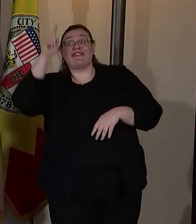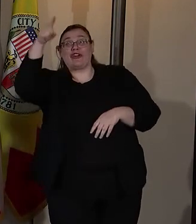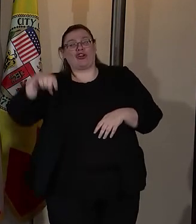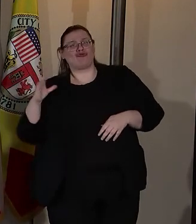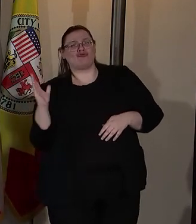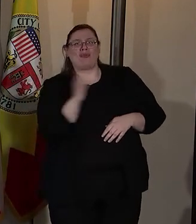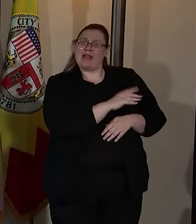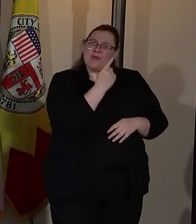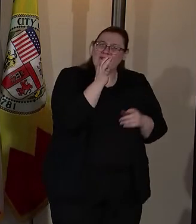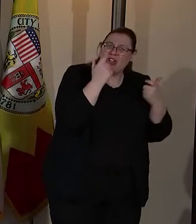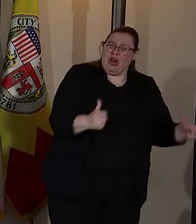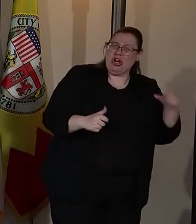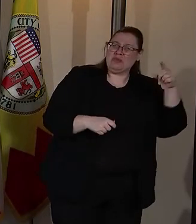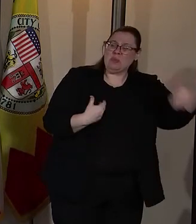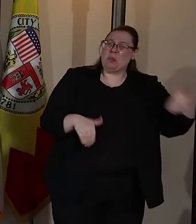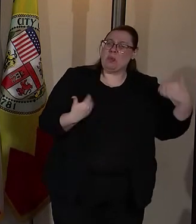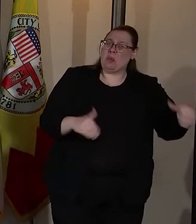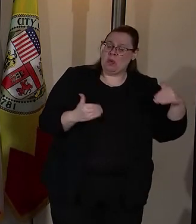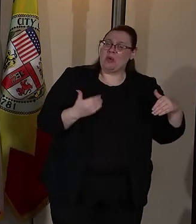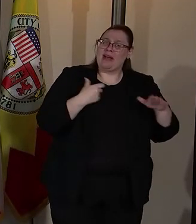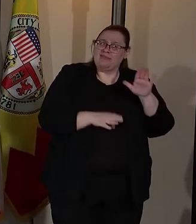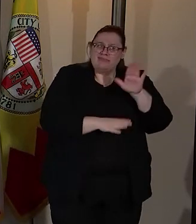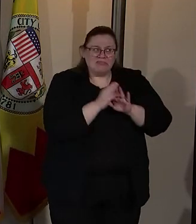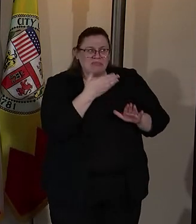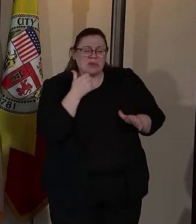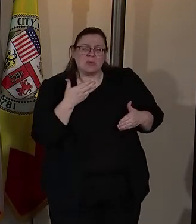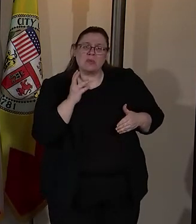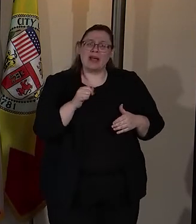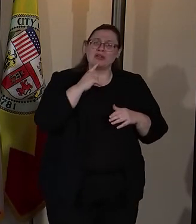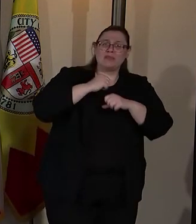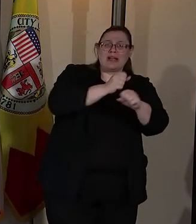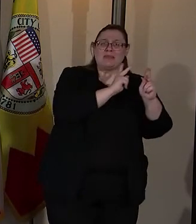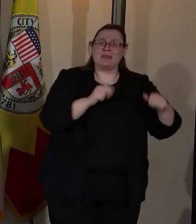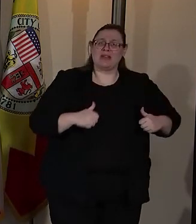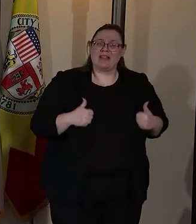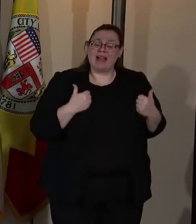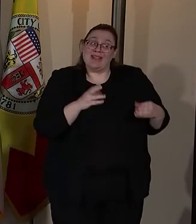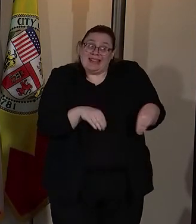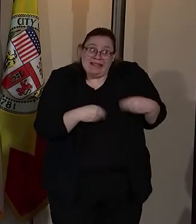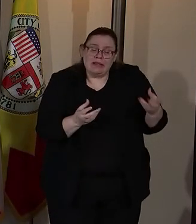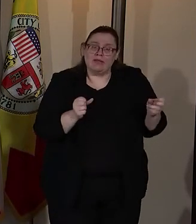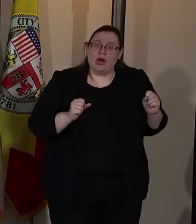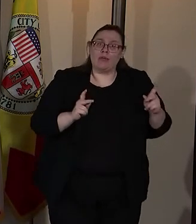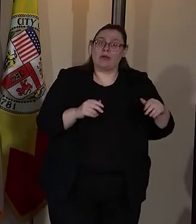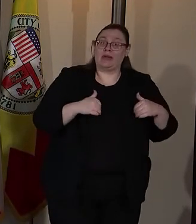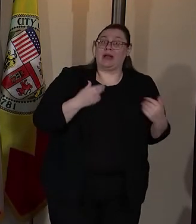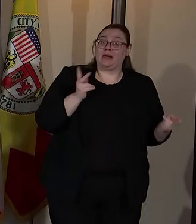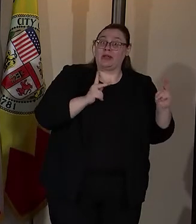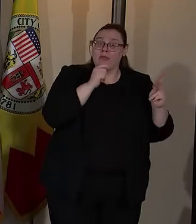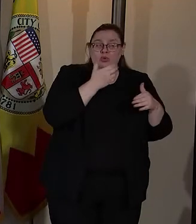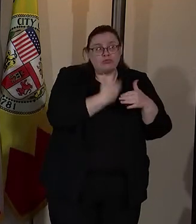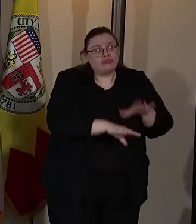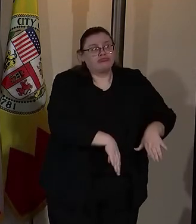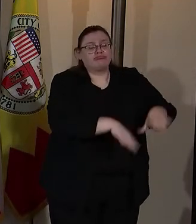had to develop together a better way to protect life and to give opportunity to young people growing up there.